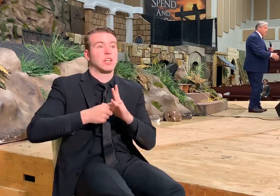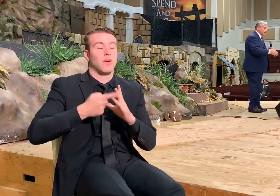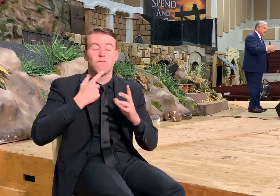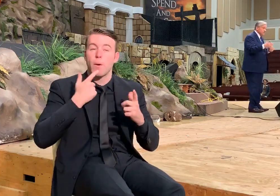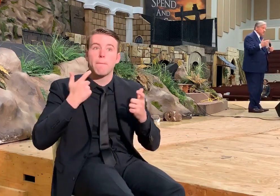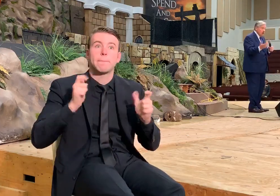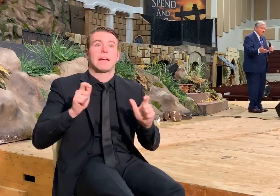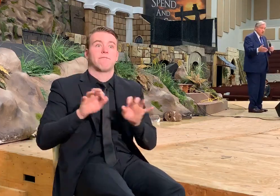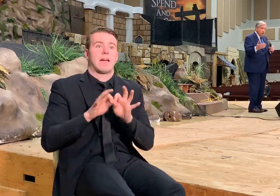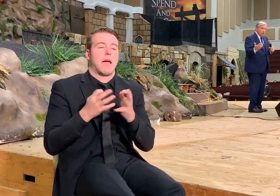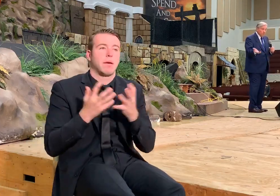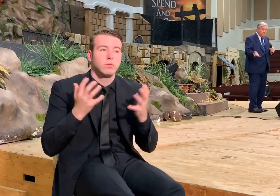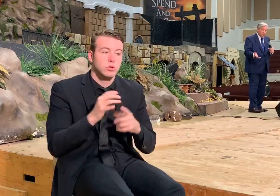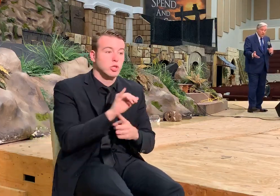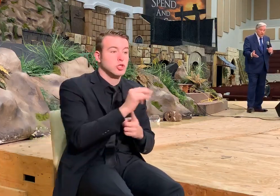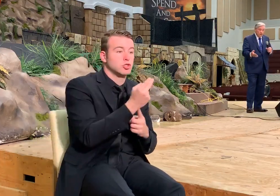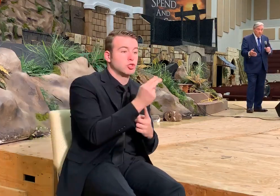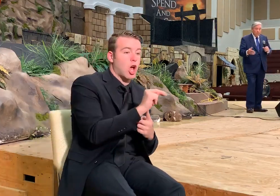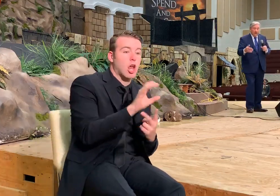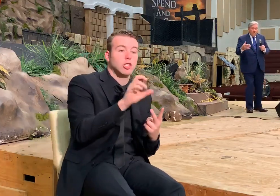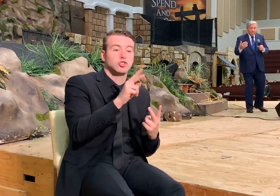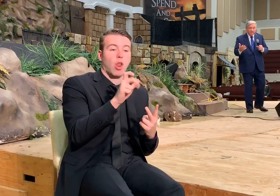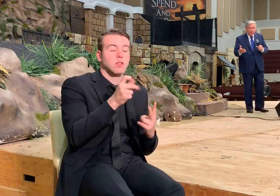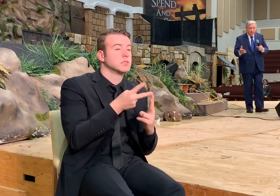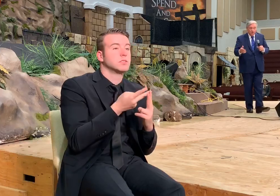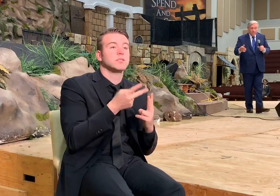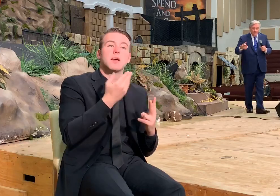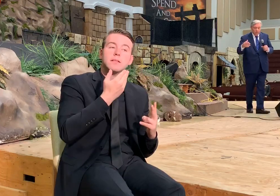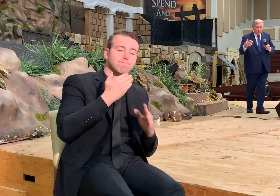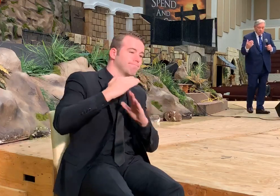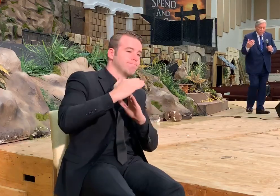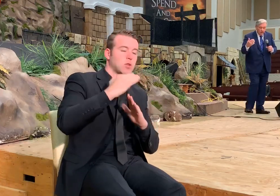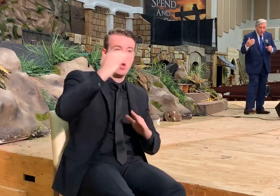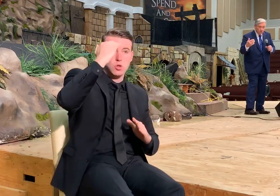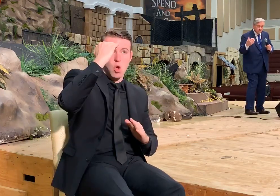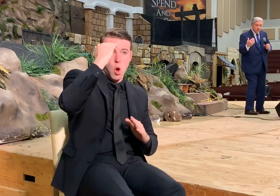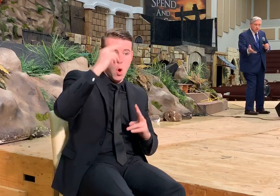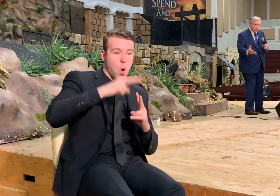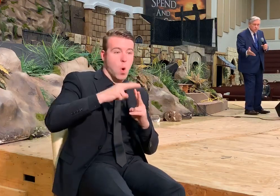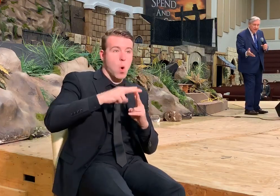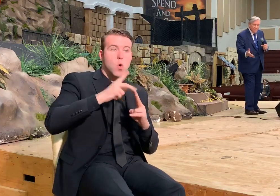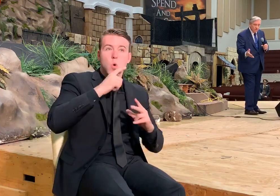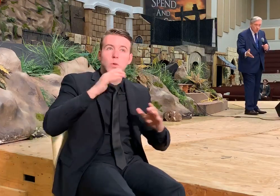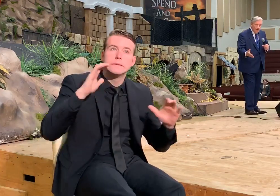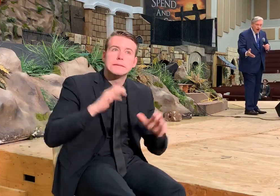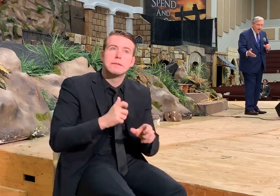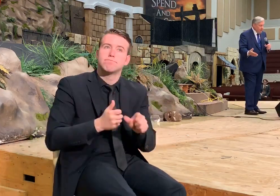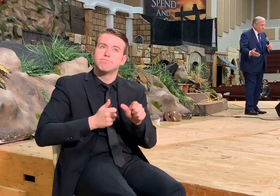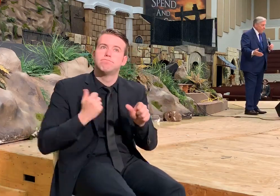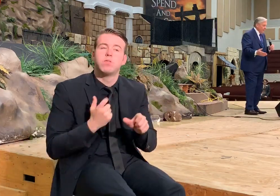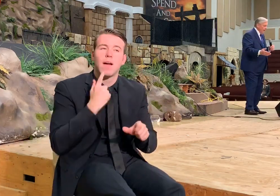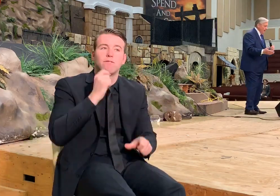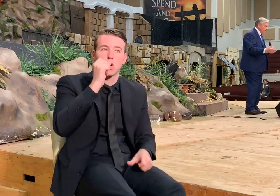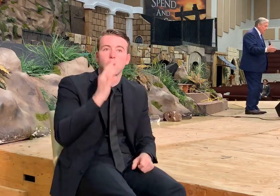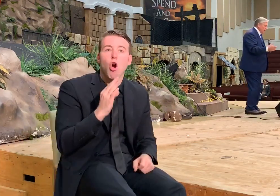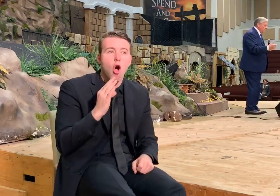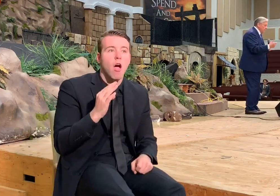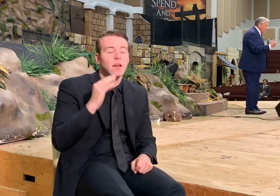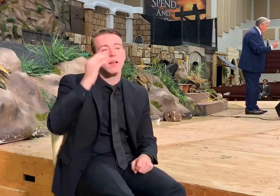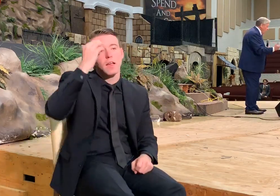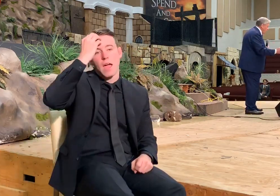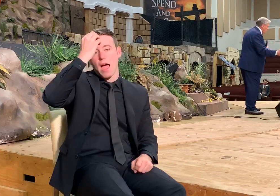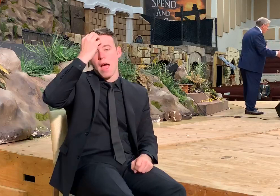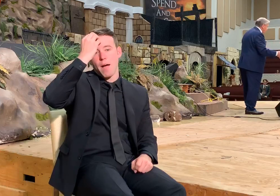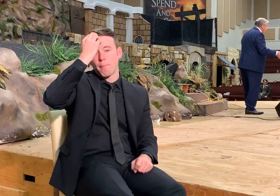great family. John and Charles were the best known people that were seekers after God. And